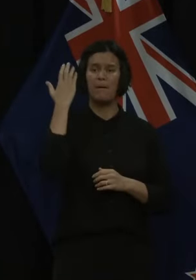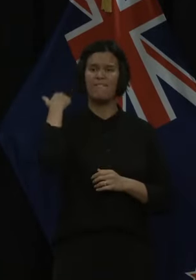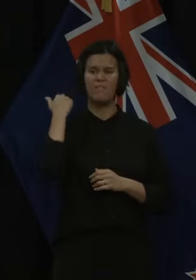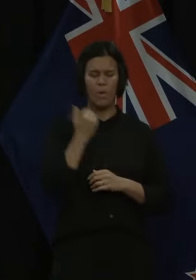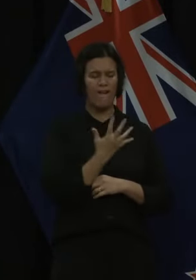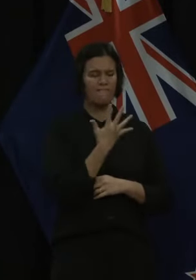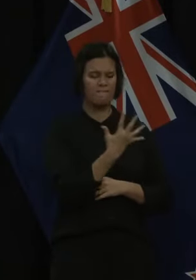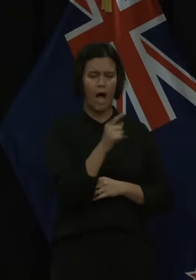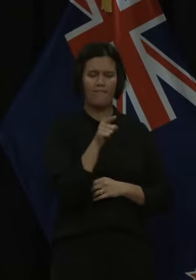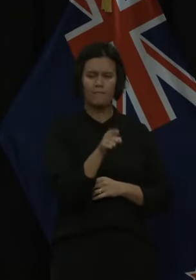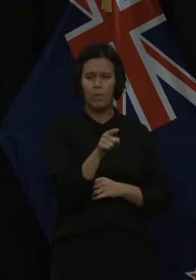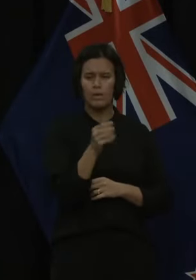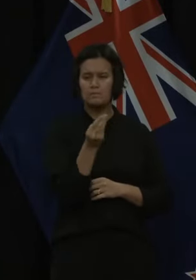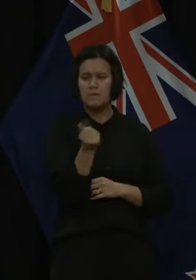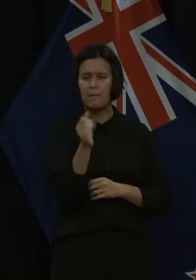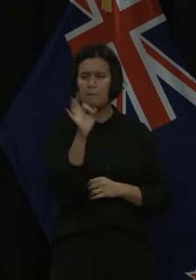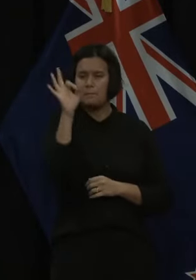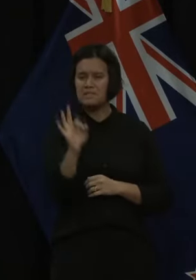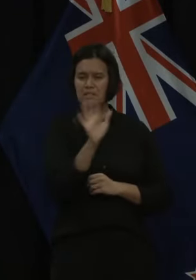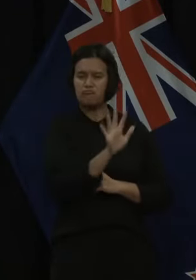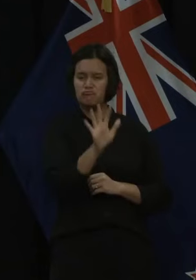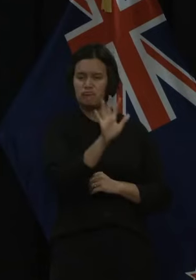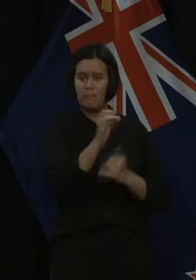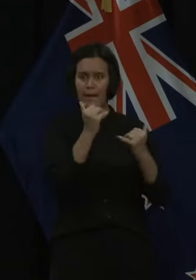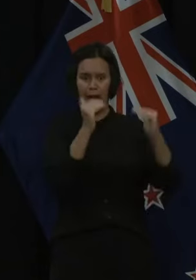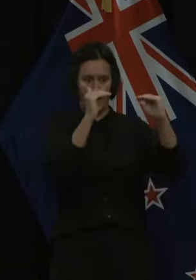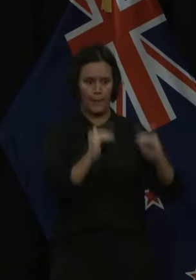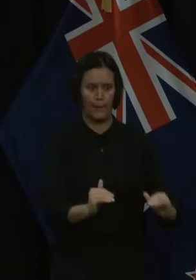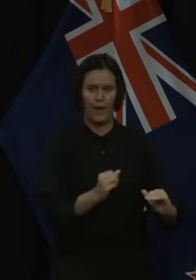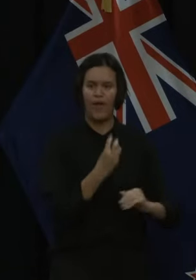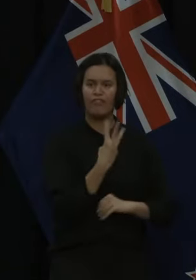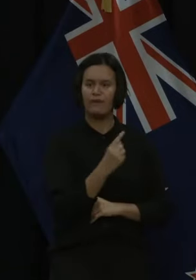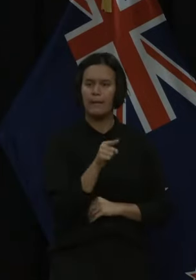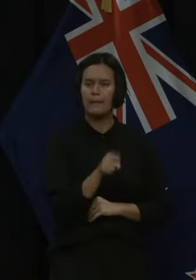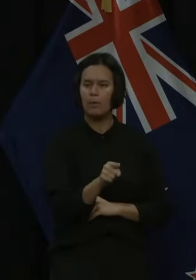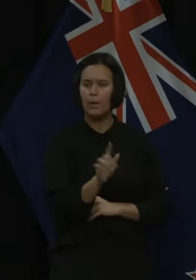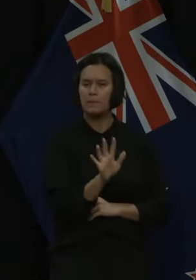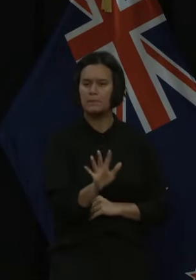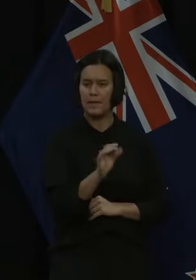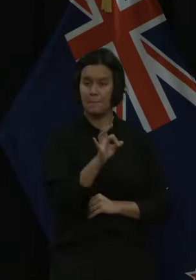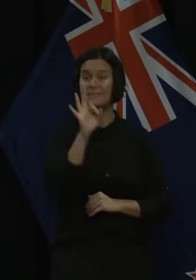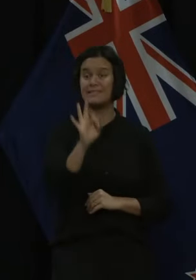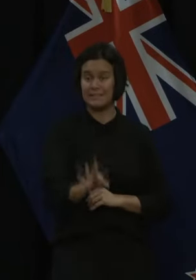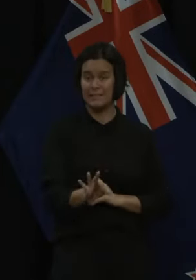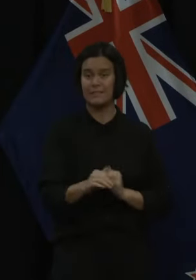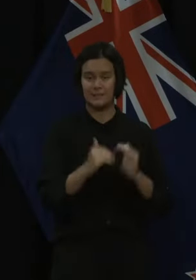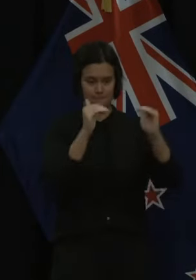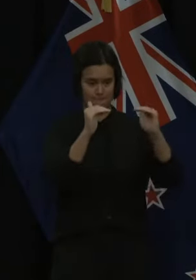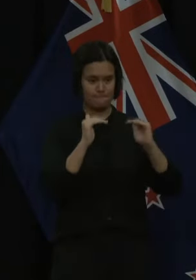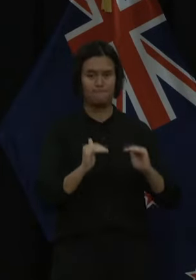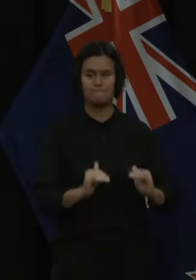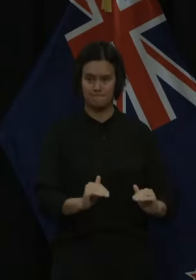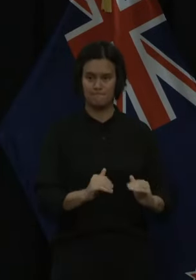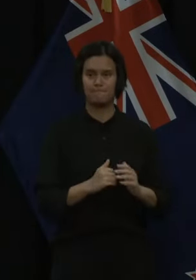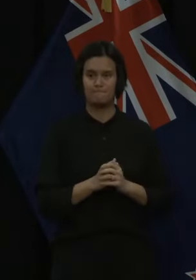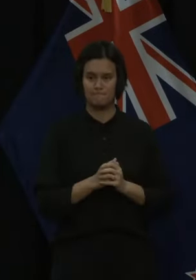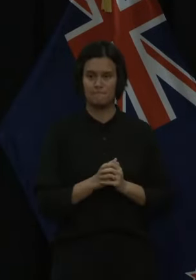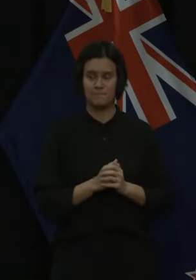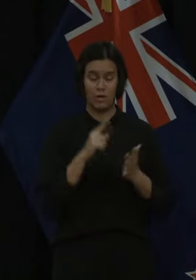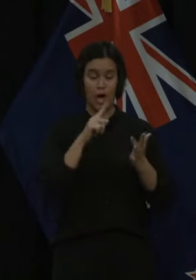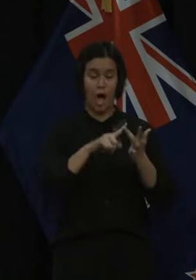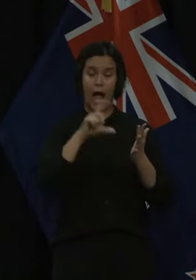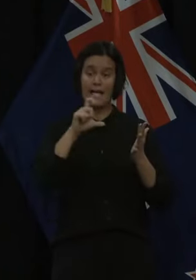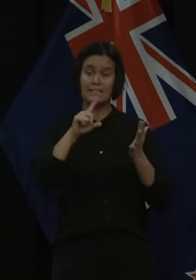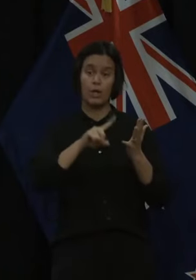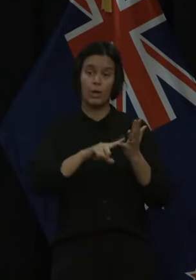per cent in the last month or so. And this reflects two things. First of all, the impact of vaccination. We know it prevents people